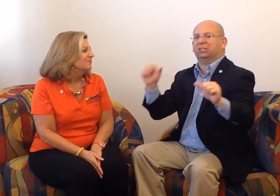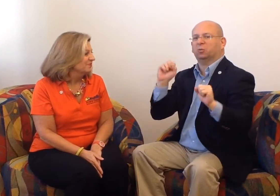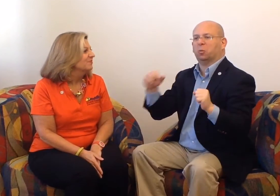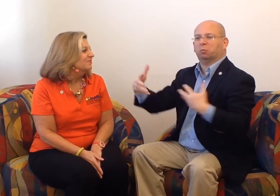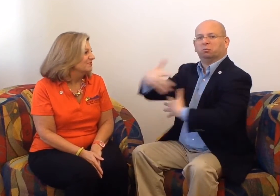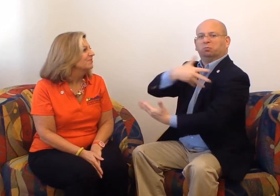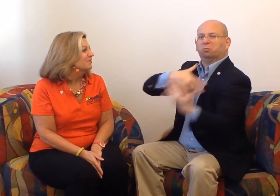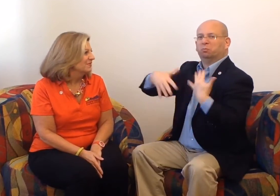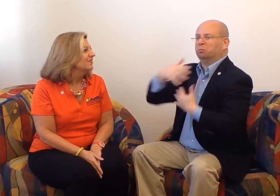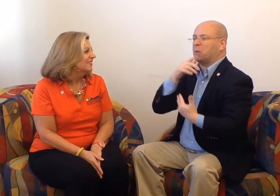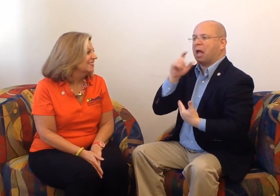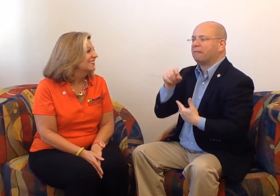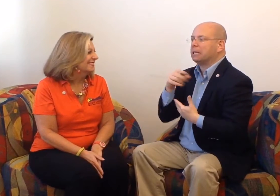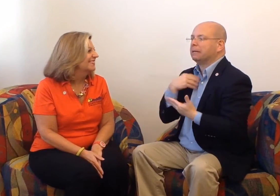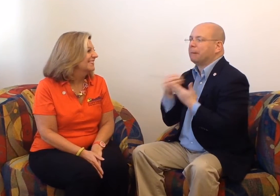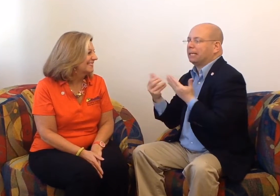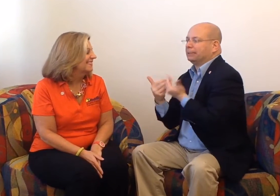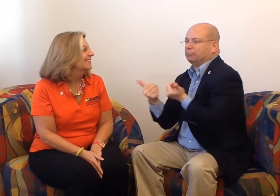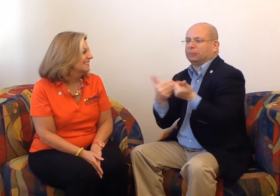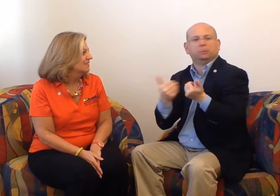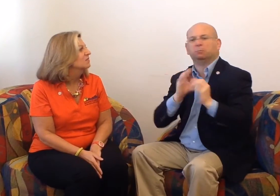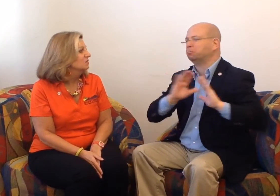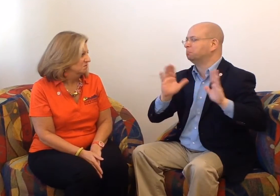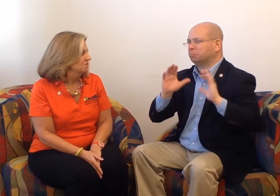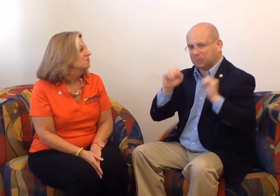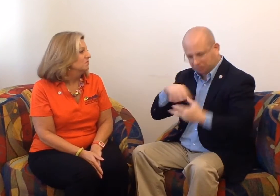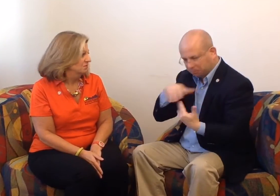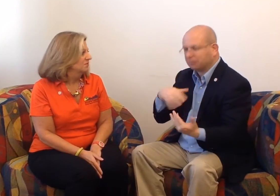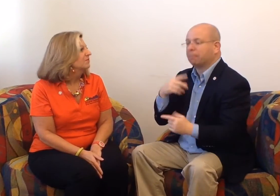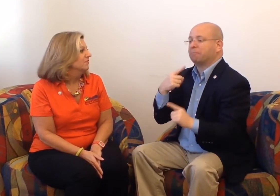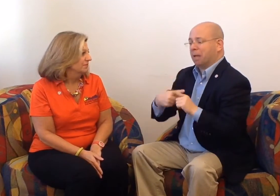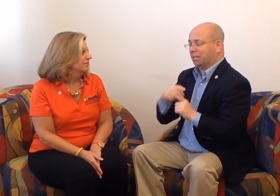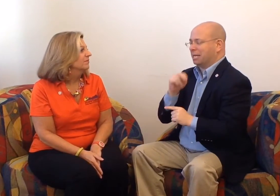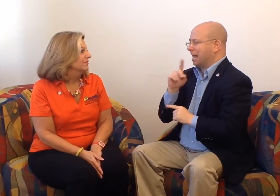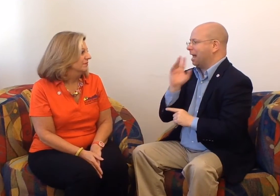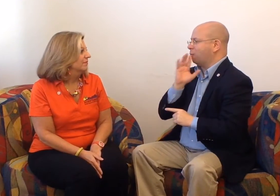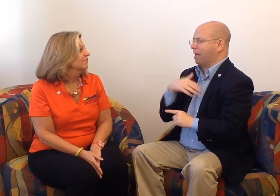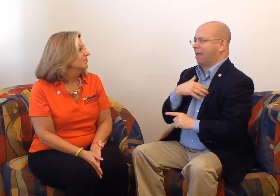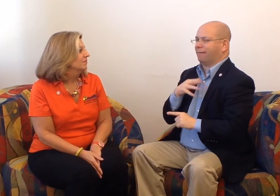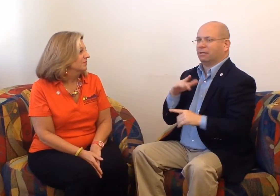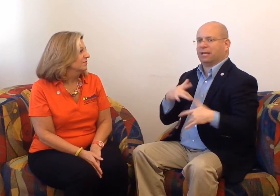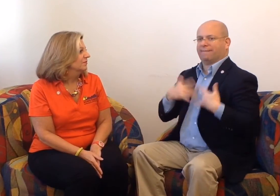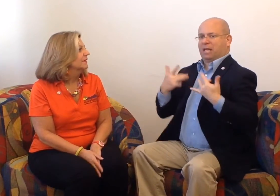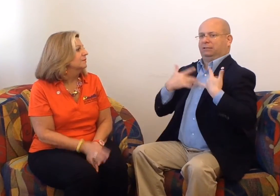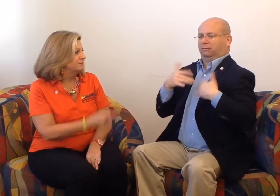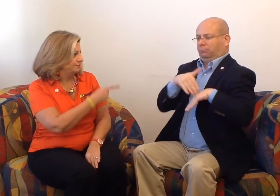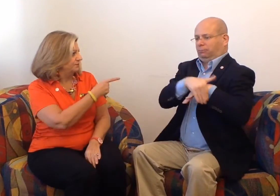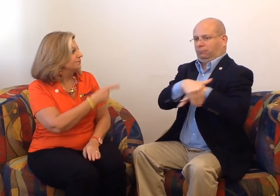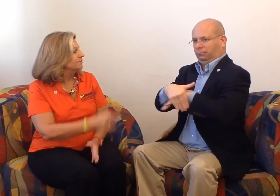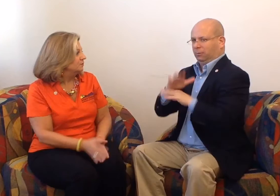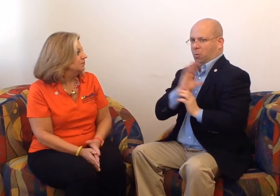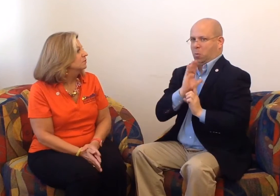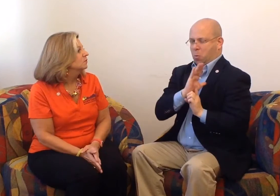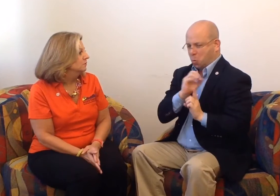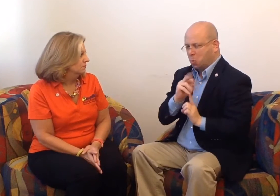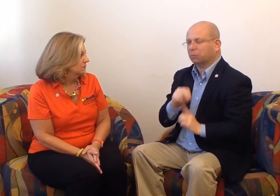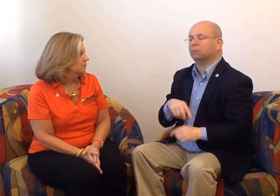RID, and NDEC. Folks will not have to purchase separate tickets. In addition, NAD will host